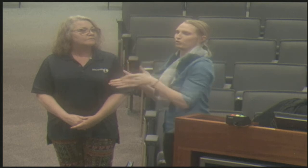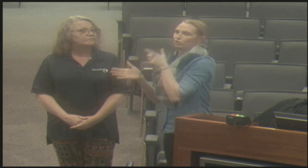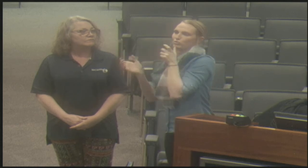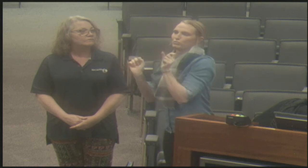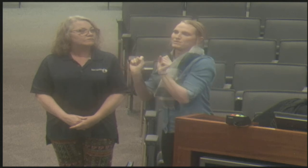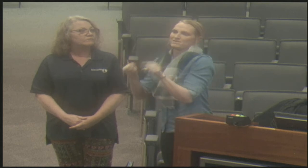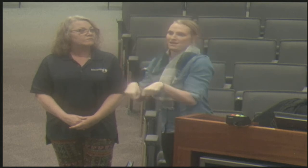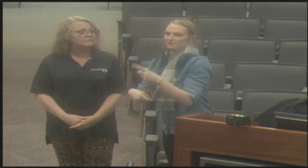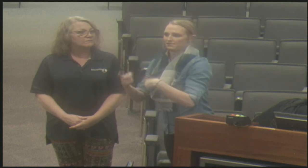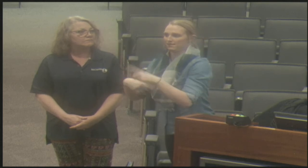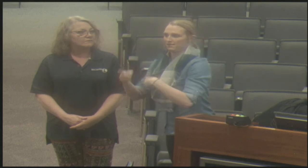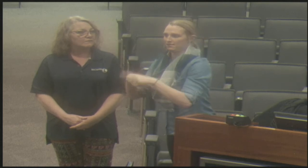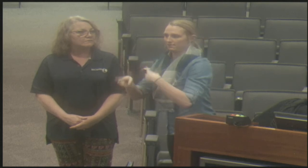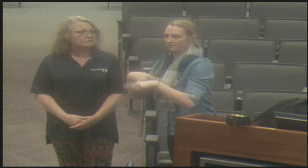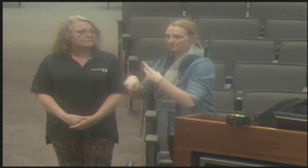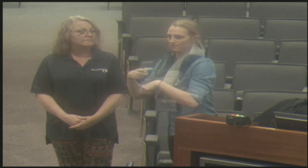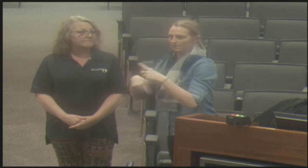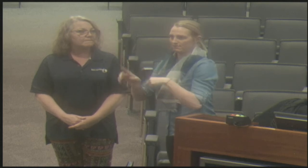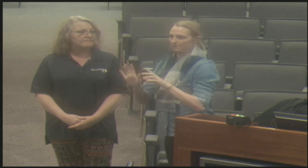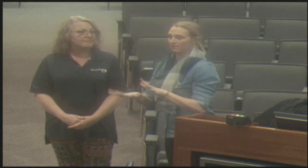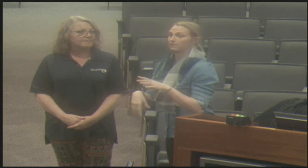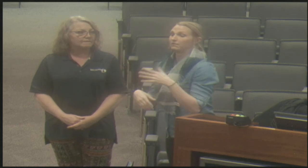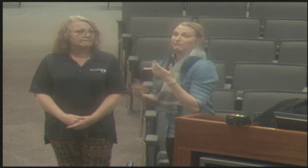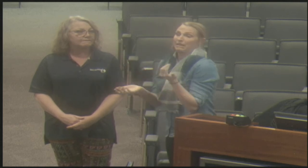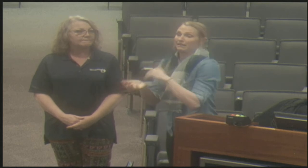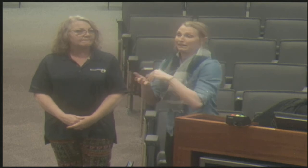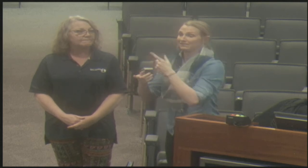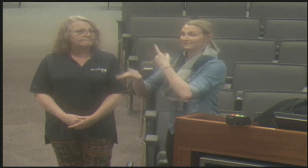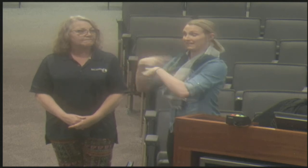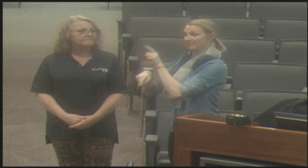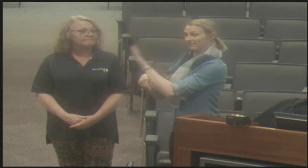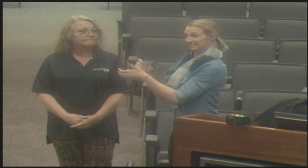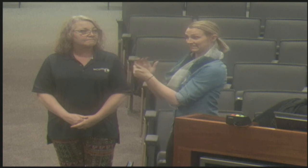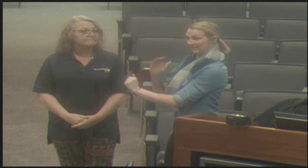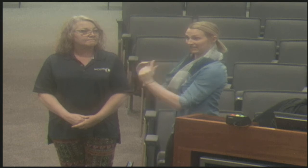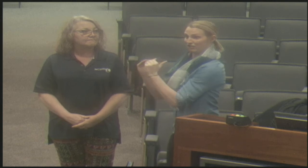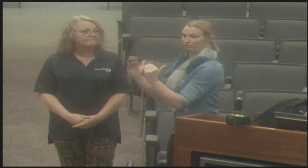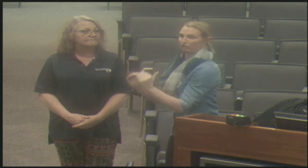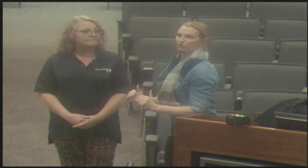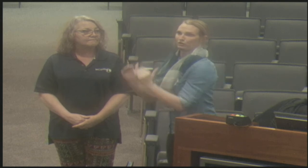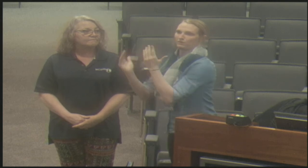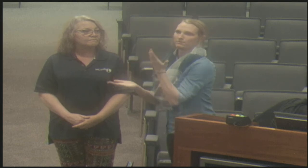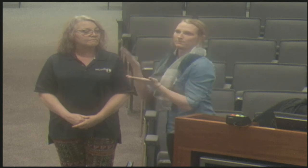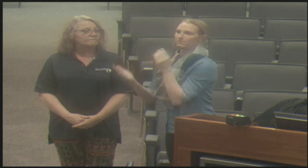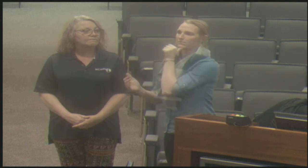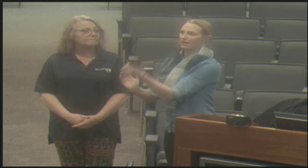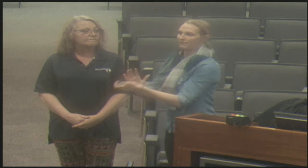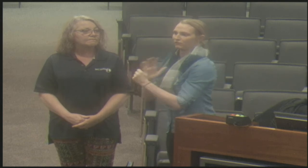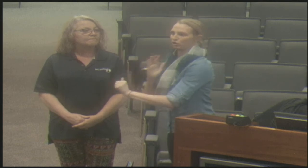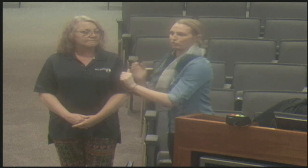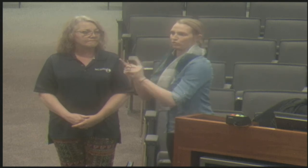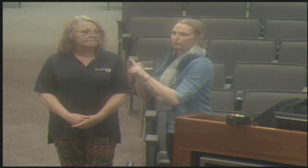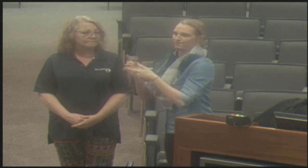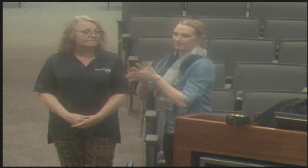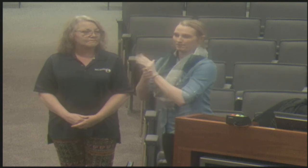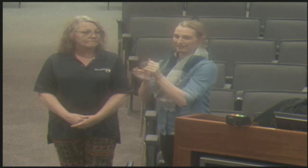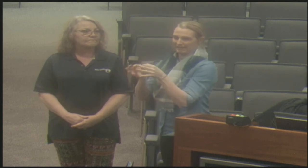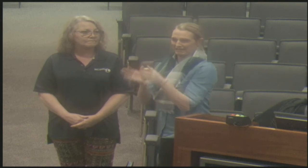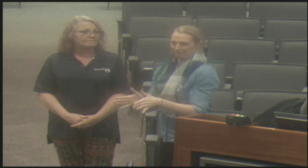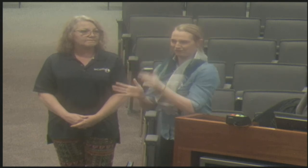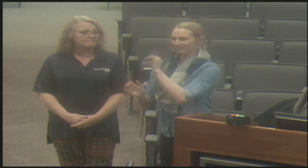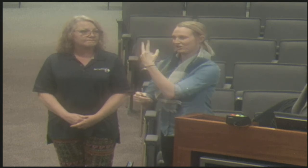mental health service providers who can sign directly with their, um, patients and consumers. Oh, you. But that their